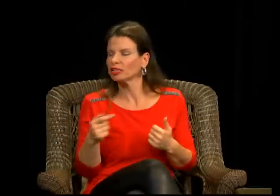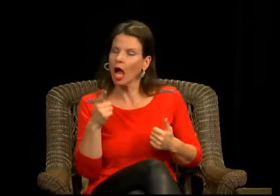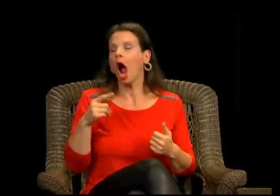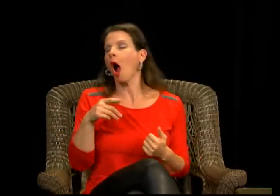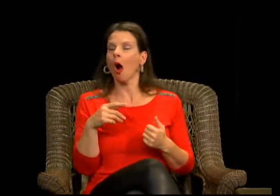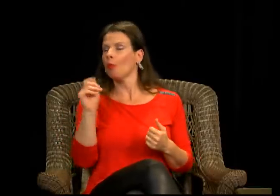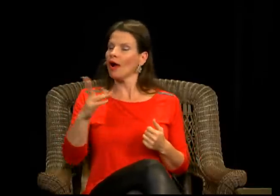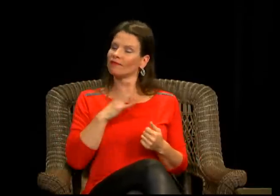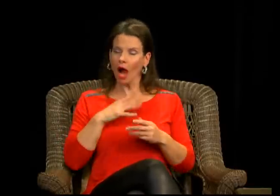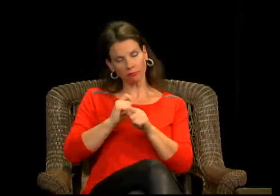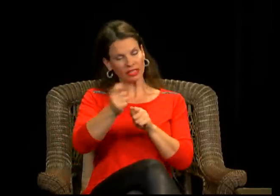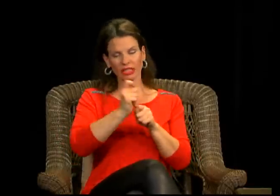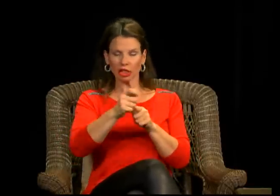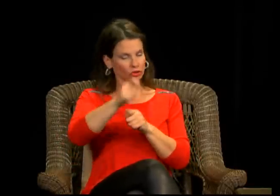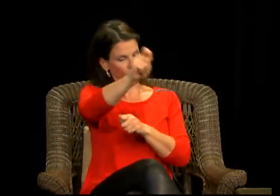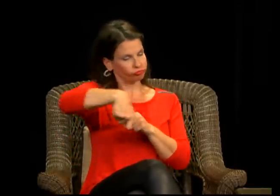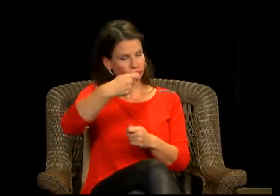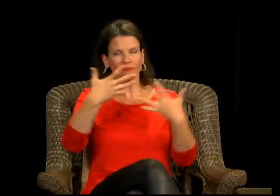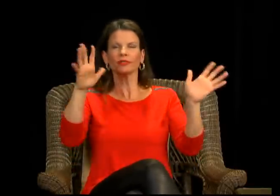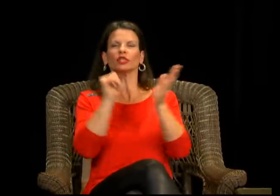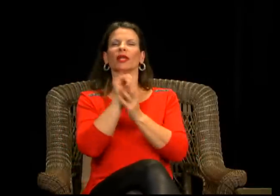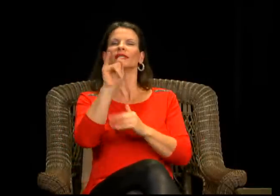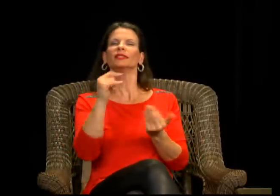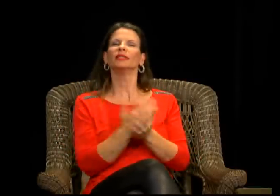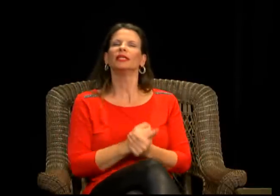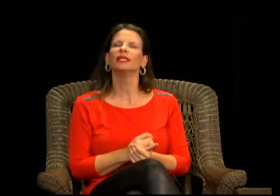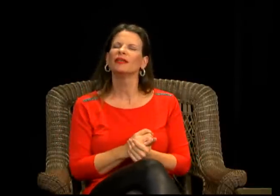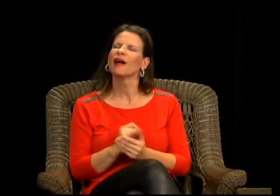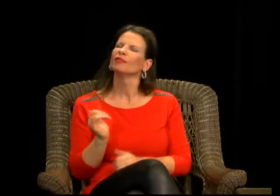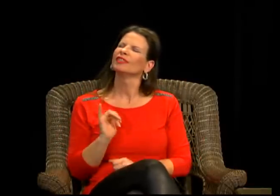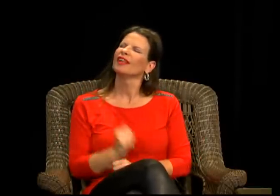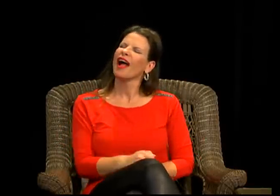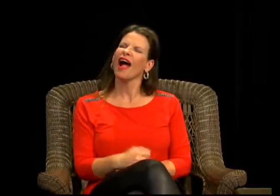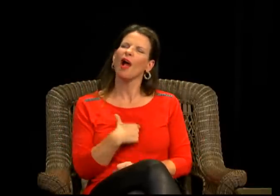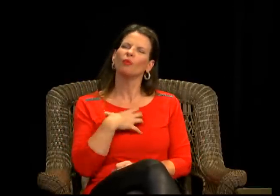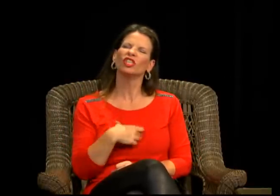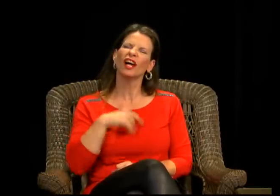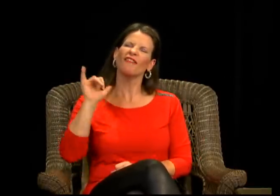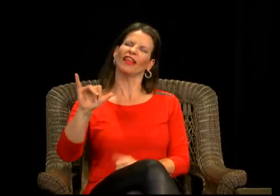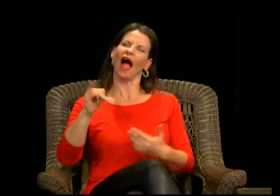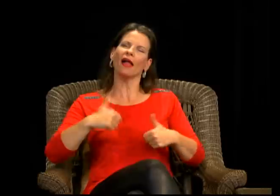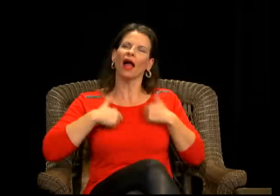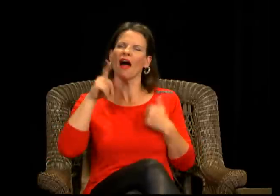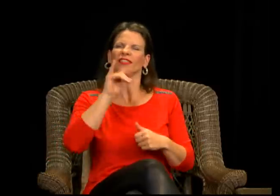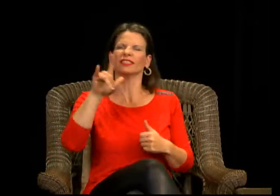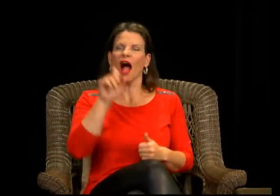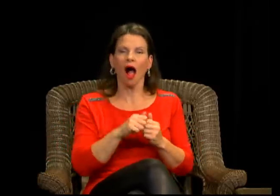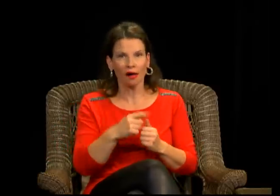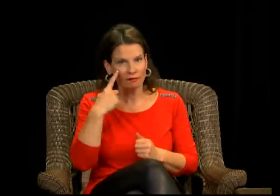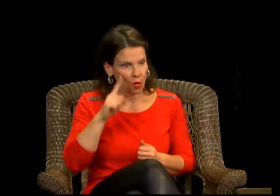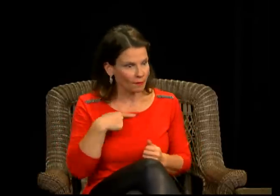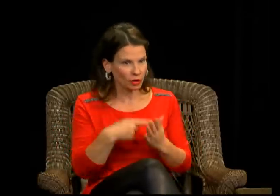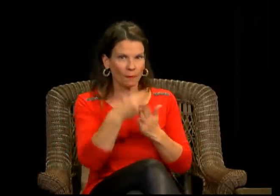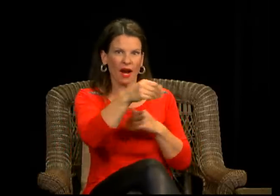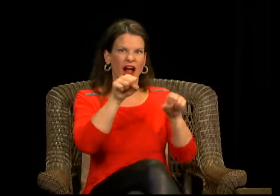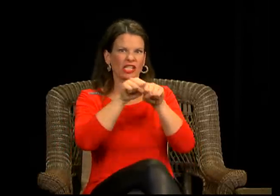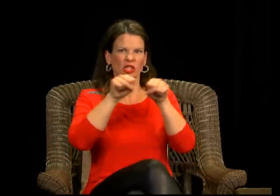and shoes that are like $7,000 and be like, Oh sure. Yeah, here you go. Here's my card. Go ahead. Charge my card.